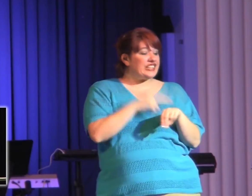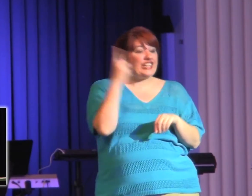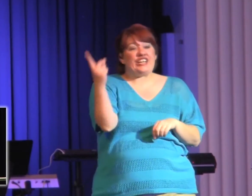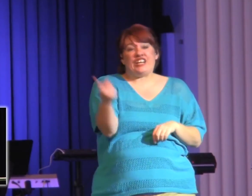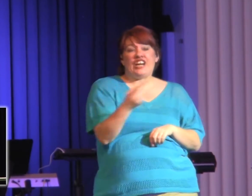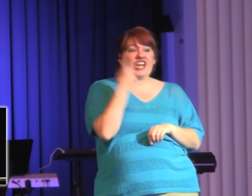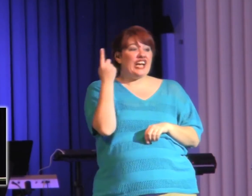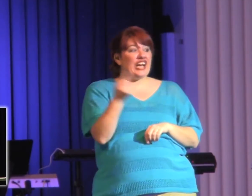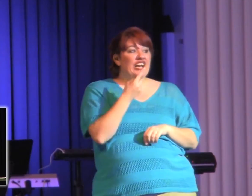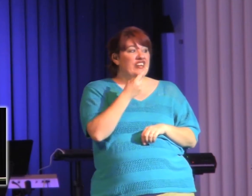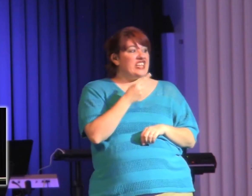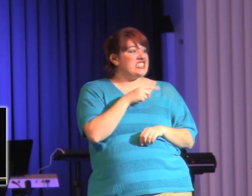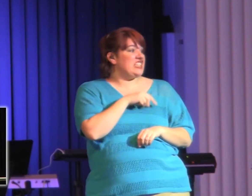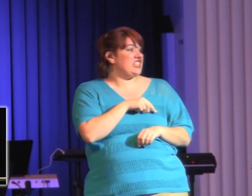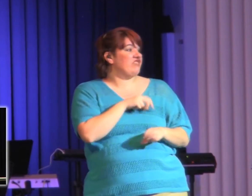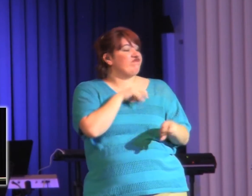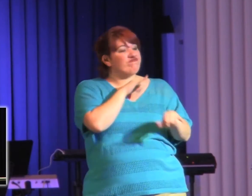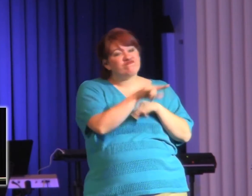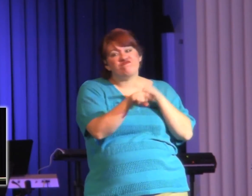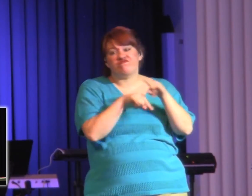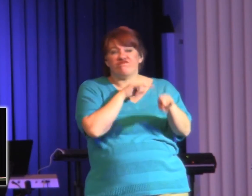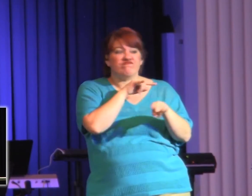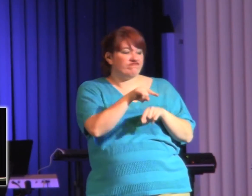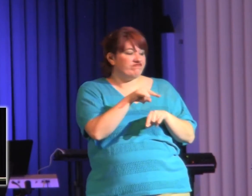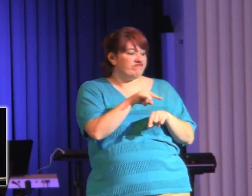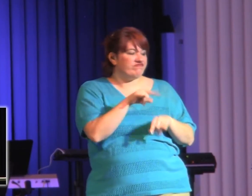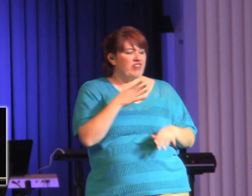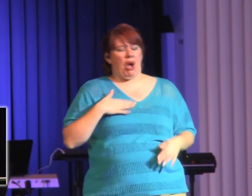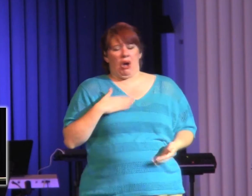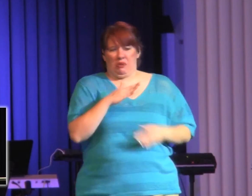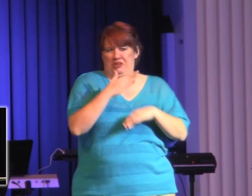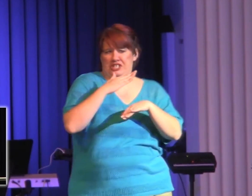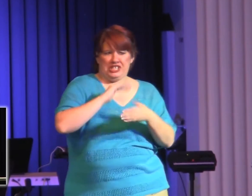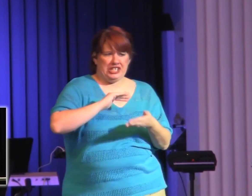Dude, let me just say something. French is a beautiful language, and that ain't French.